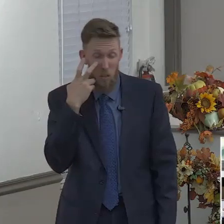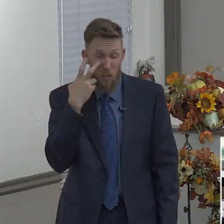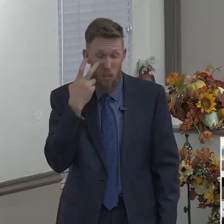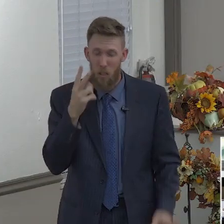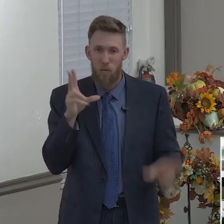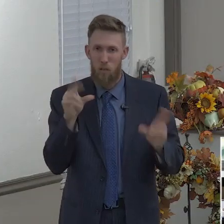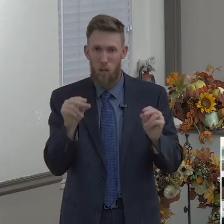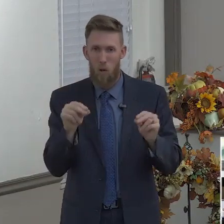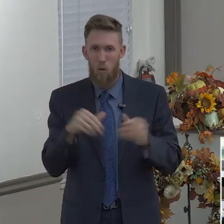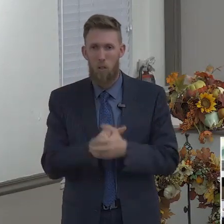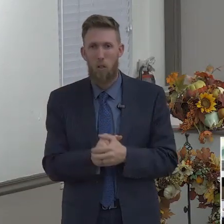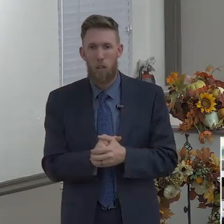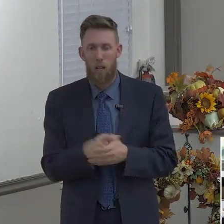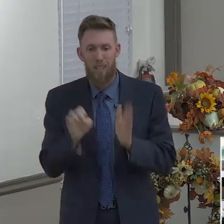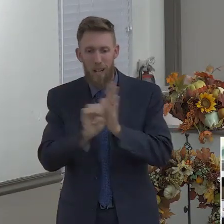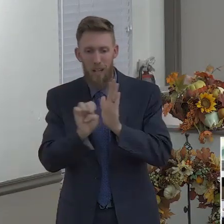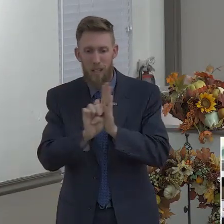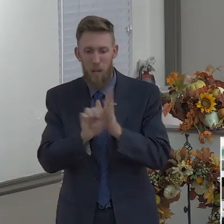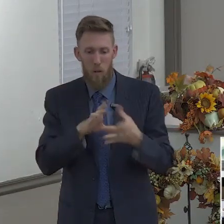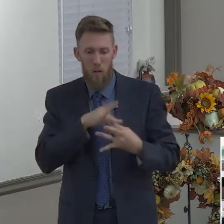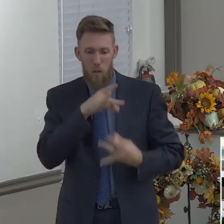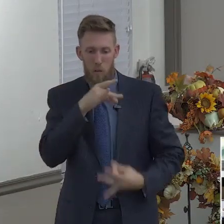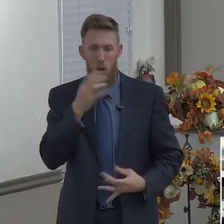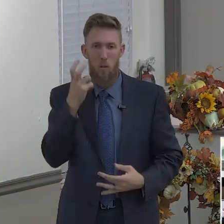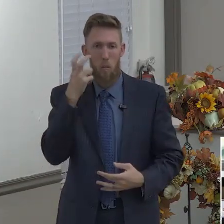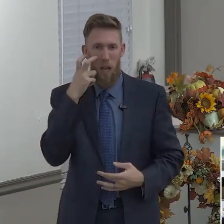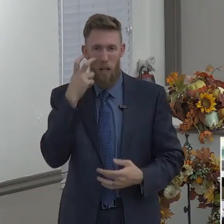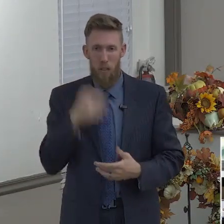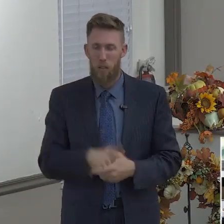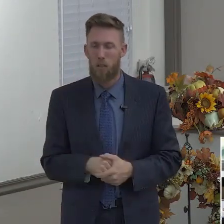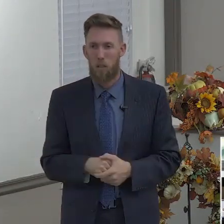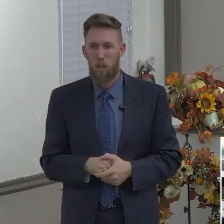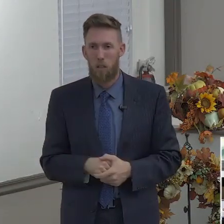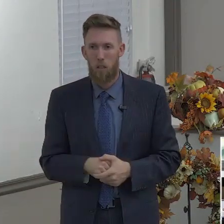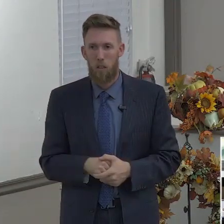blindness. So if you do not have these things,